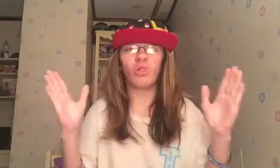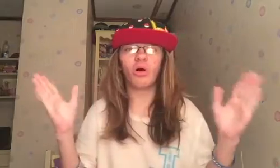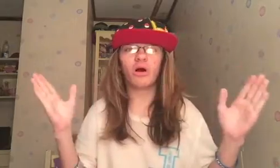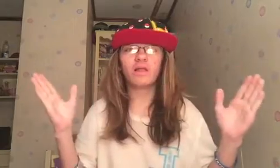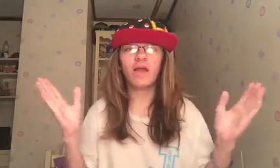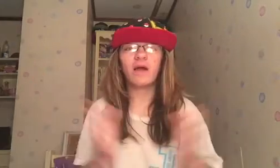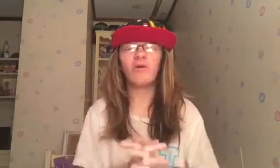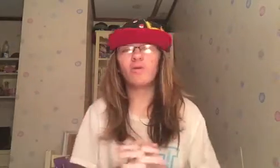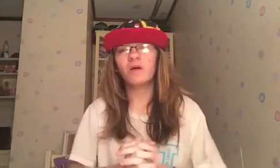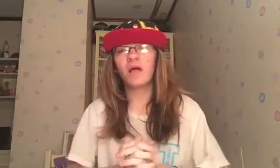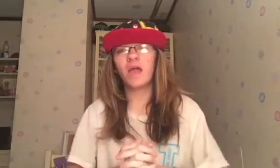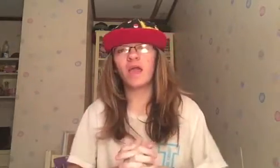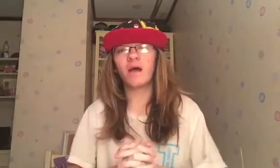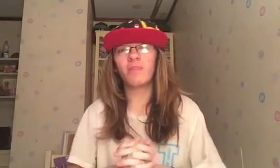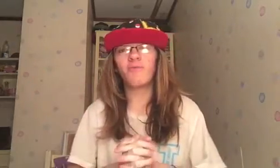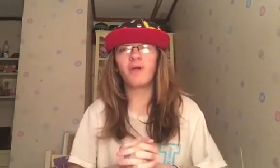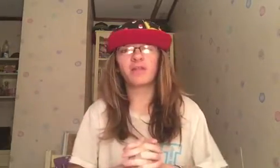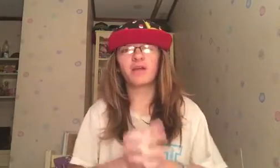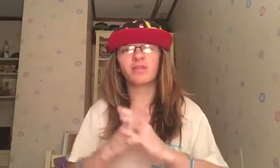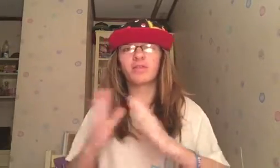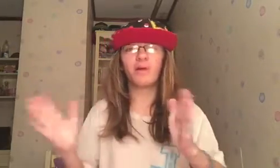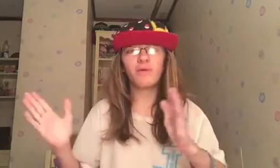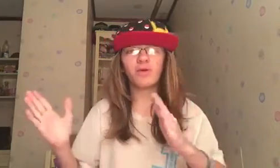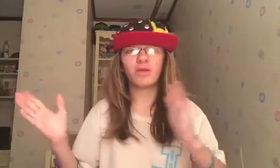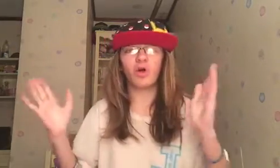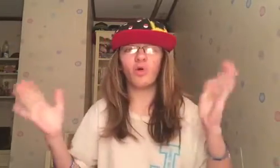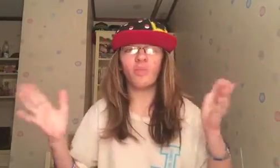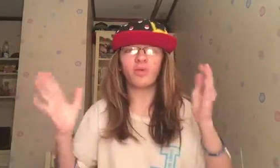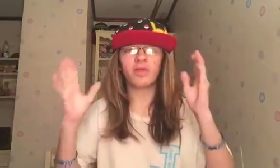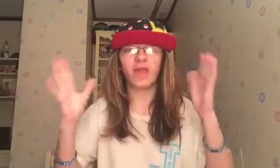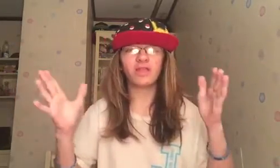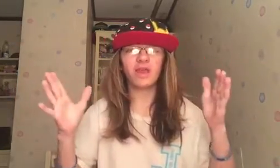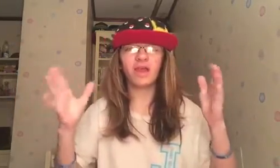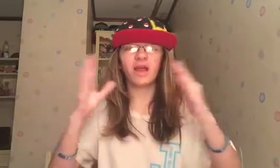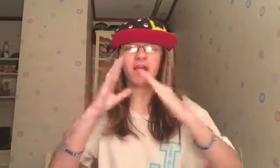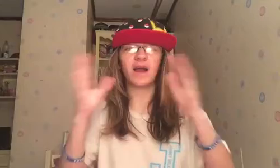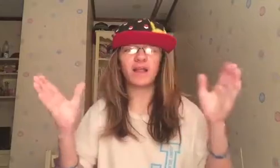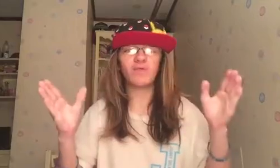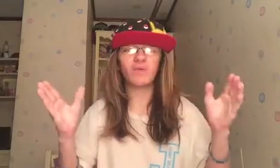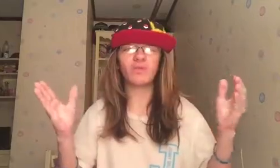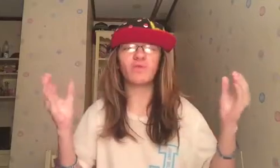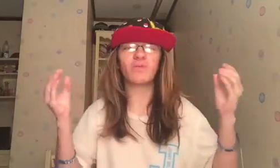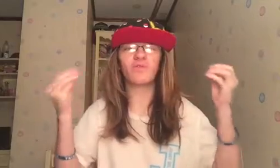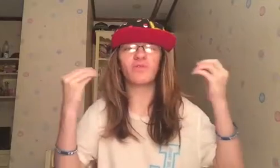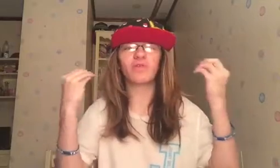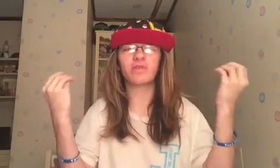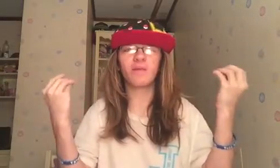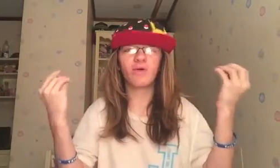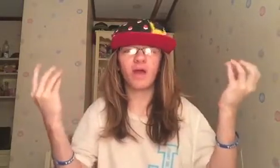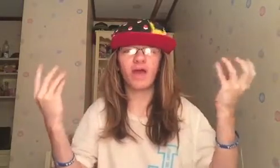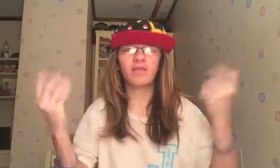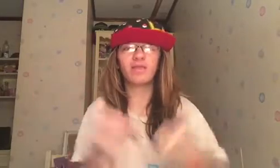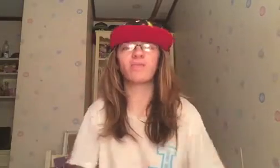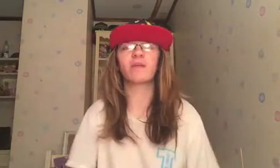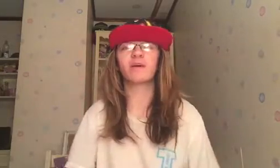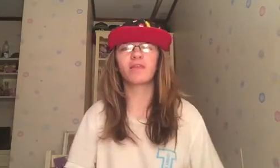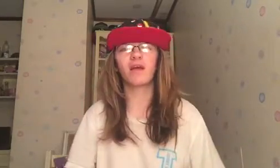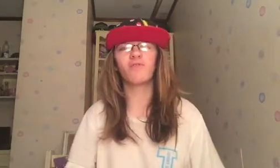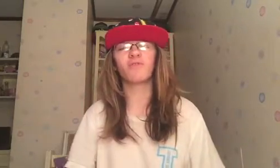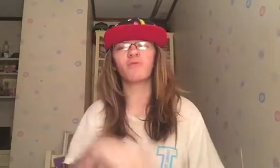long now. And, the fact that summer is almost ending. I kind of want to do it before the summer ends. Because, I will feel